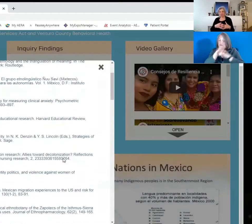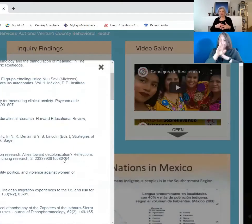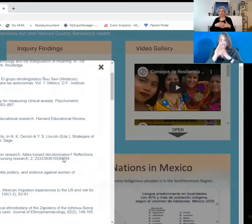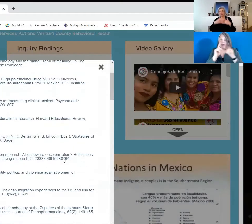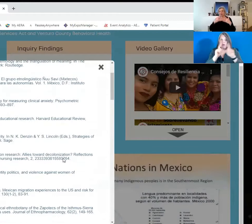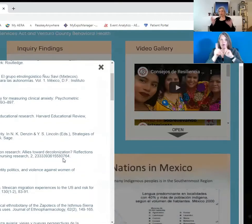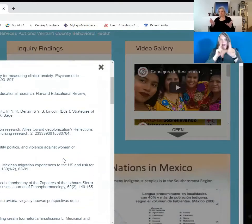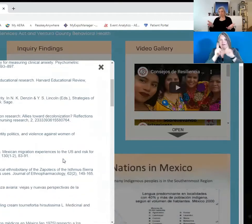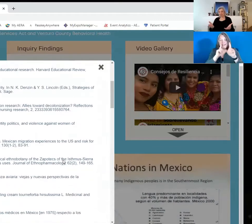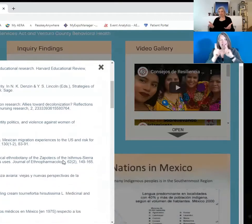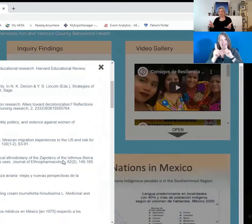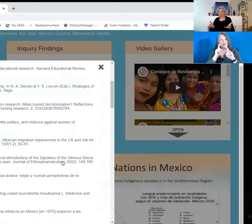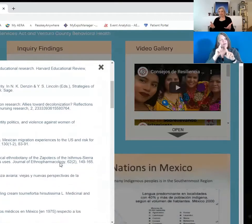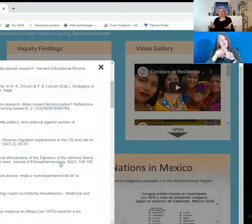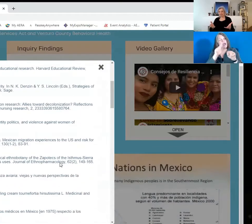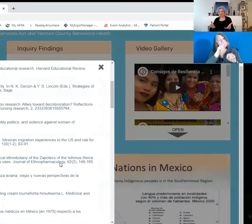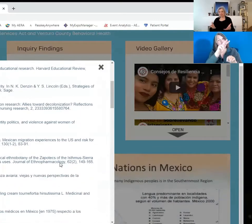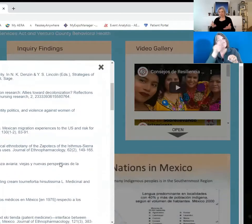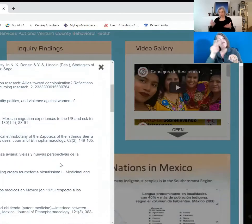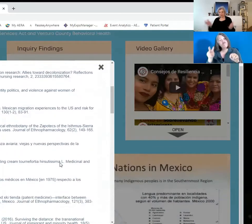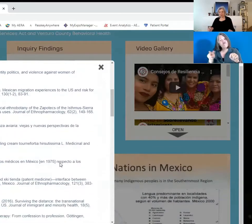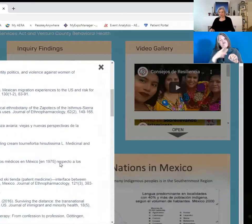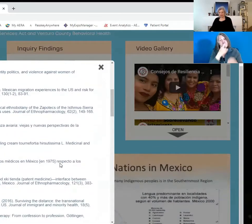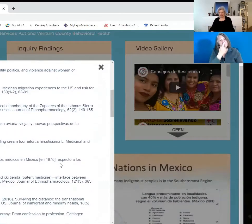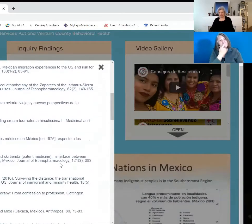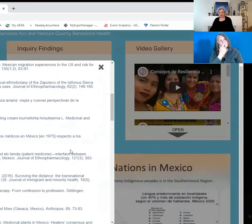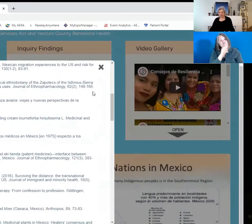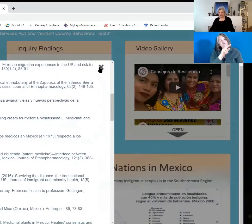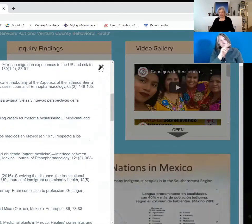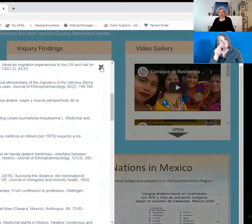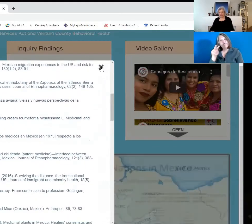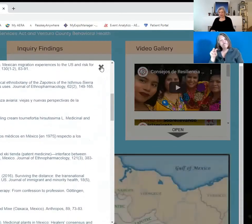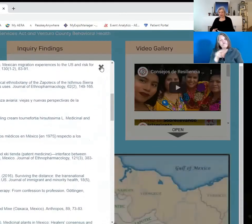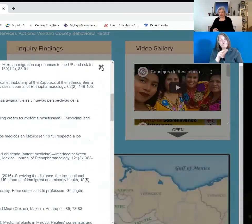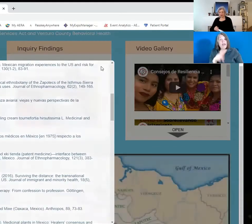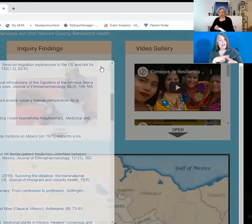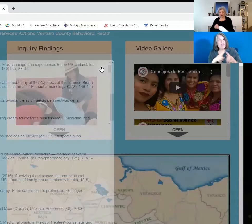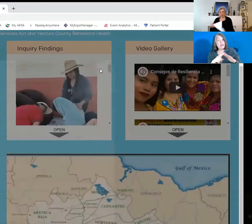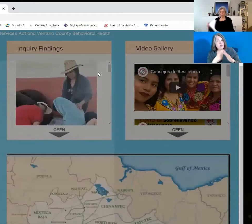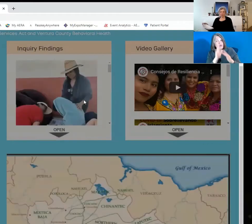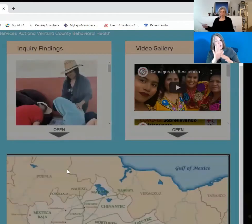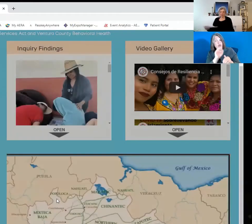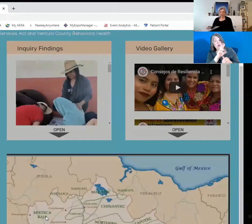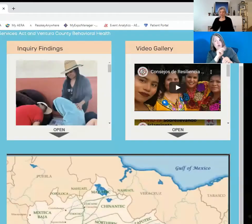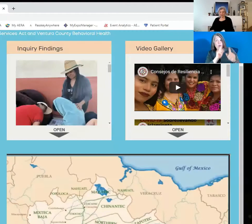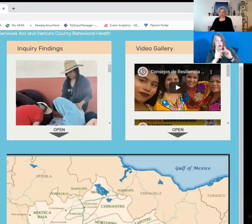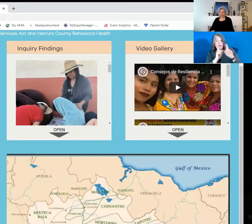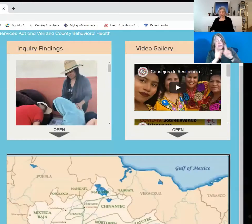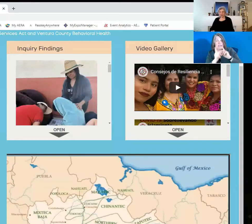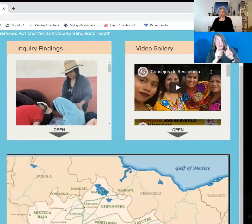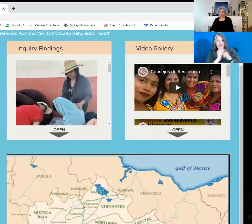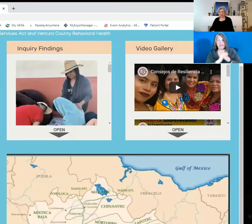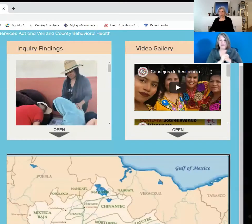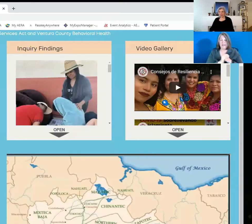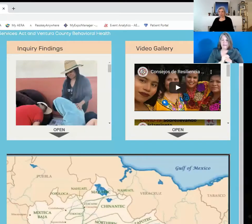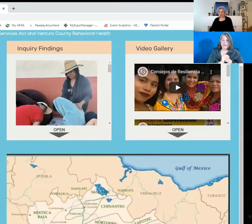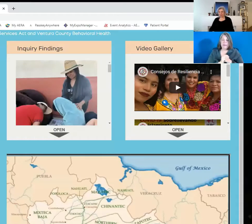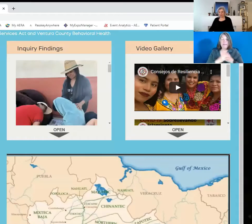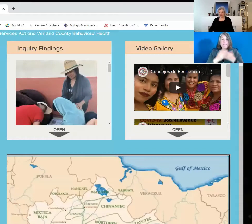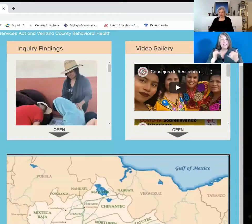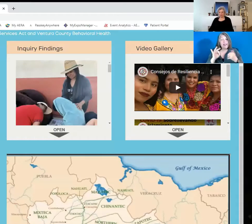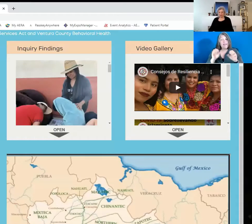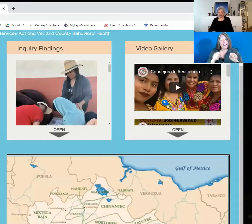as look at the panels and initiate your own. And if I could then just say